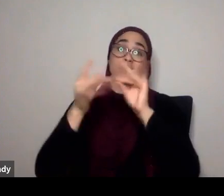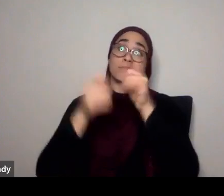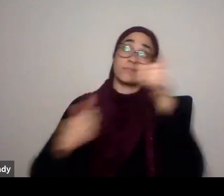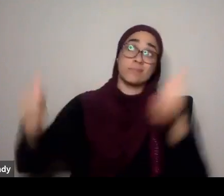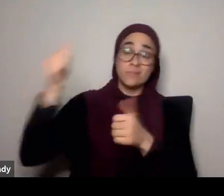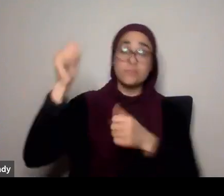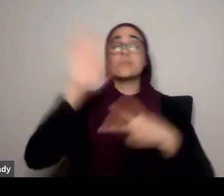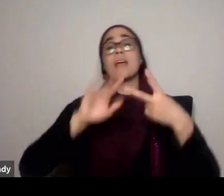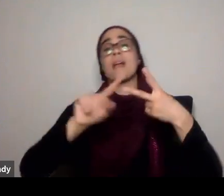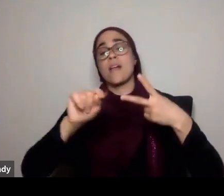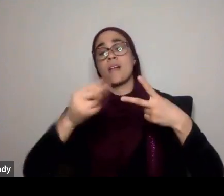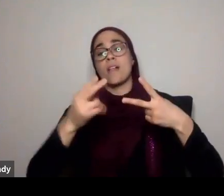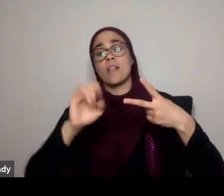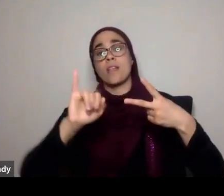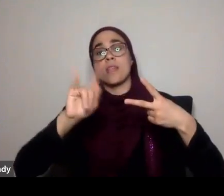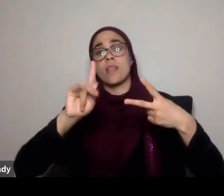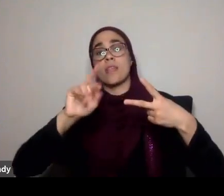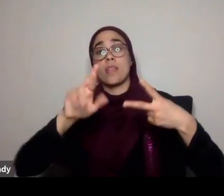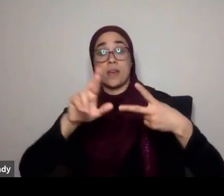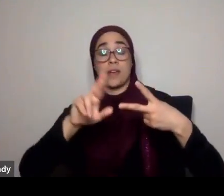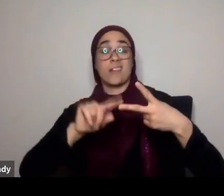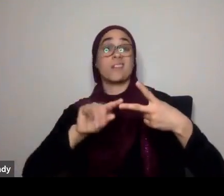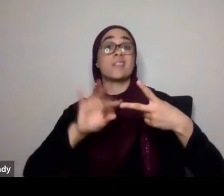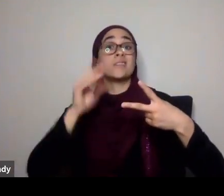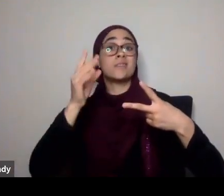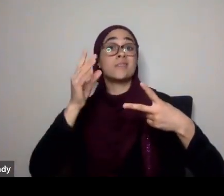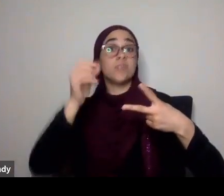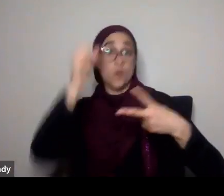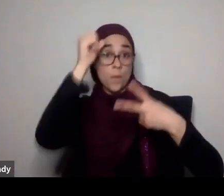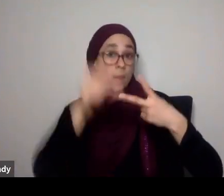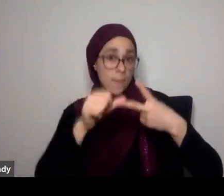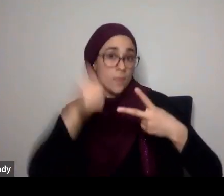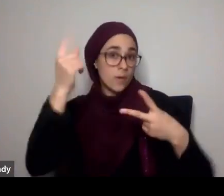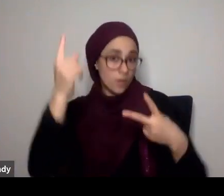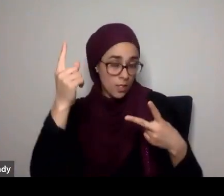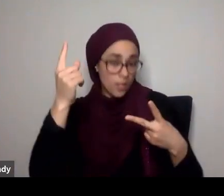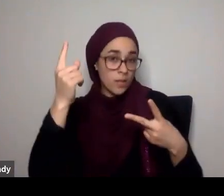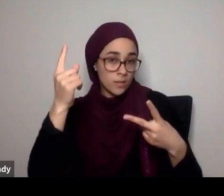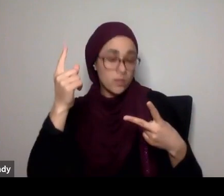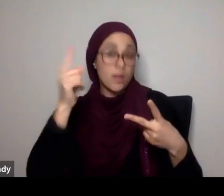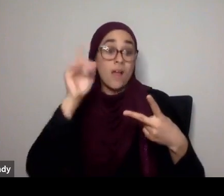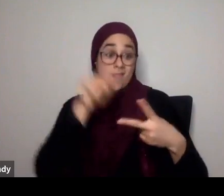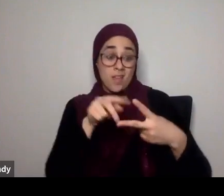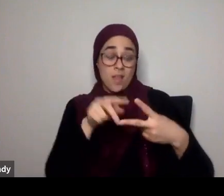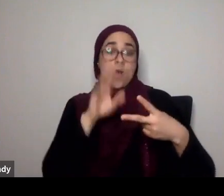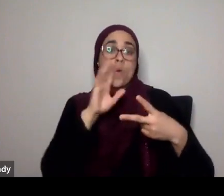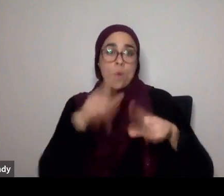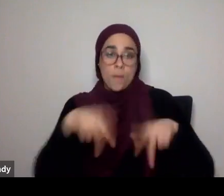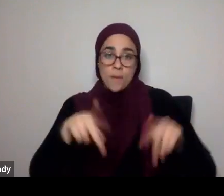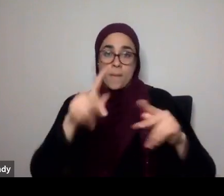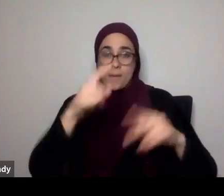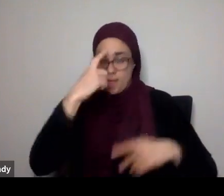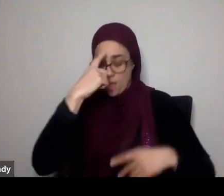to receive the guidance. So tasbih, tasbih is an intellectual, physical,